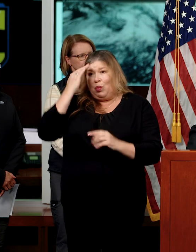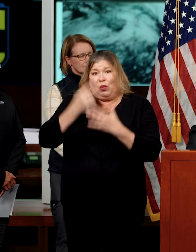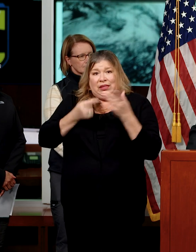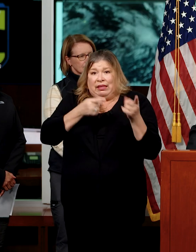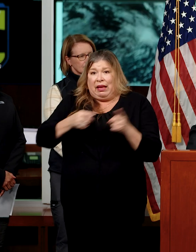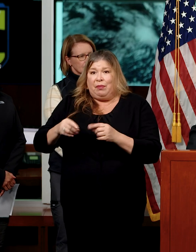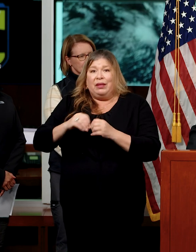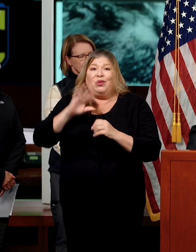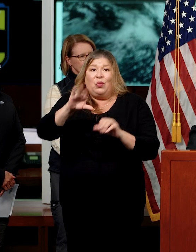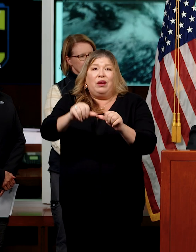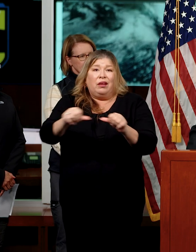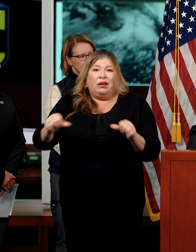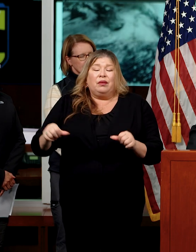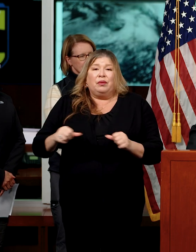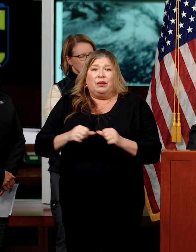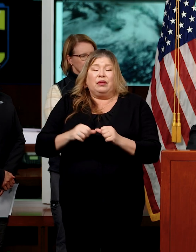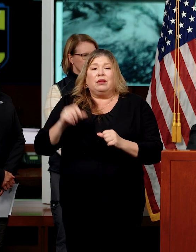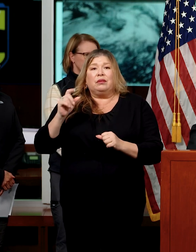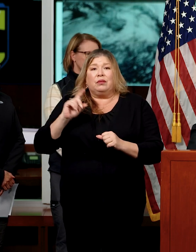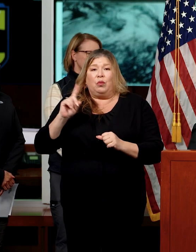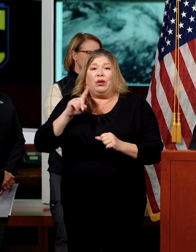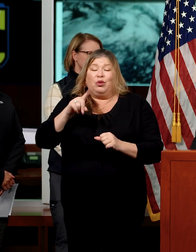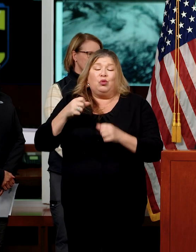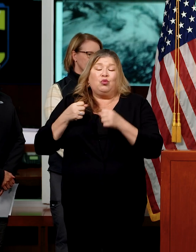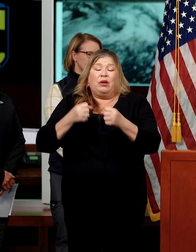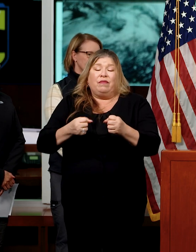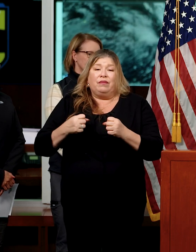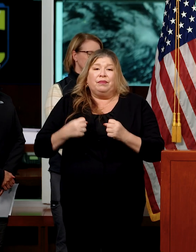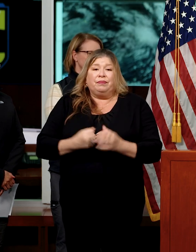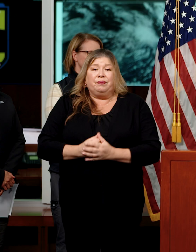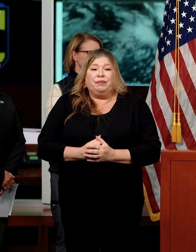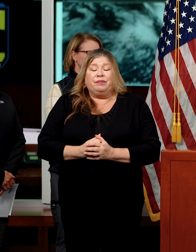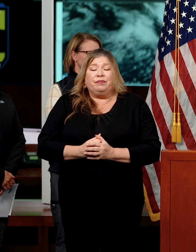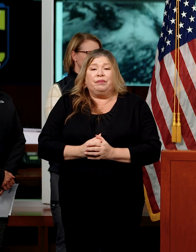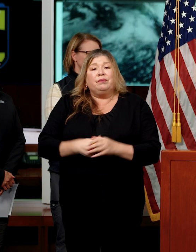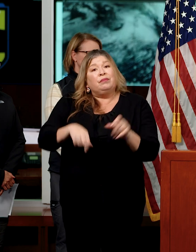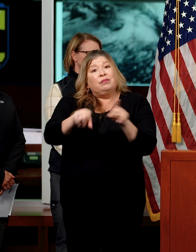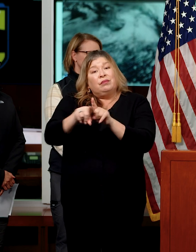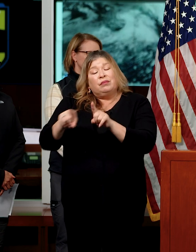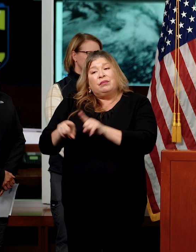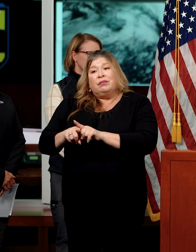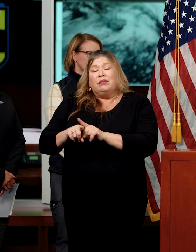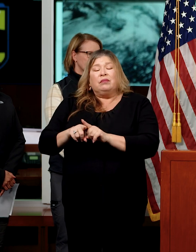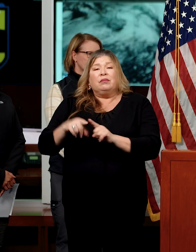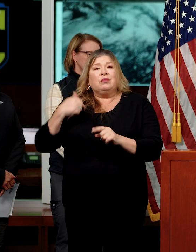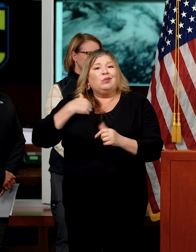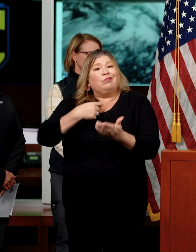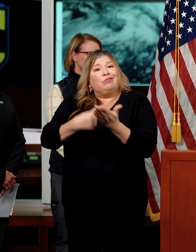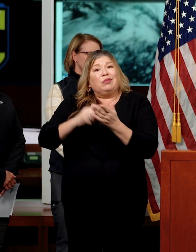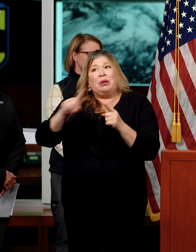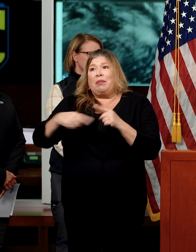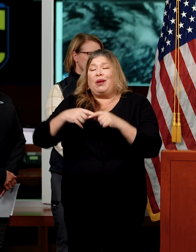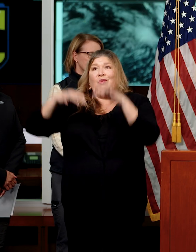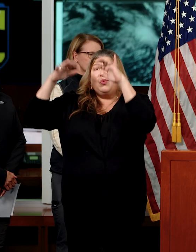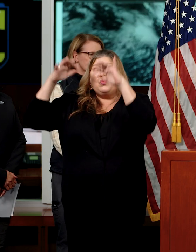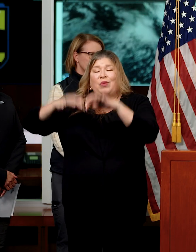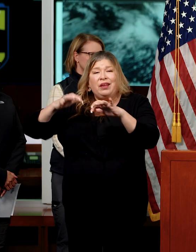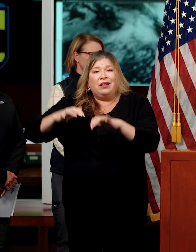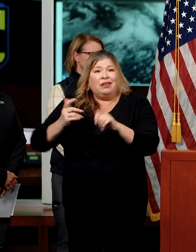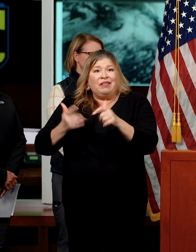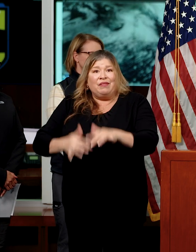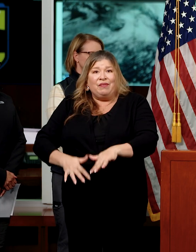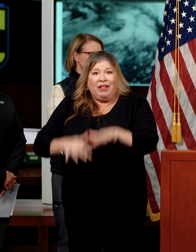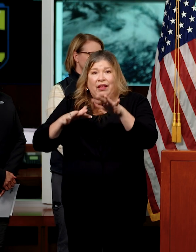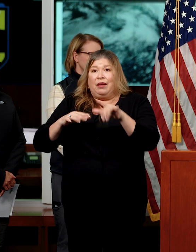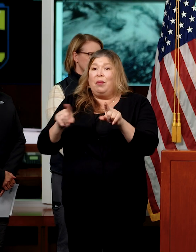going on in the area in which you are traveling. Also, we're talking a lot about the rain and the floods, but